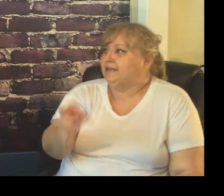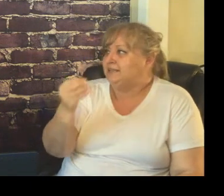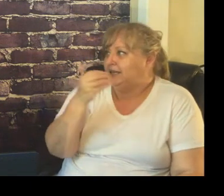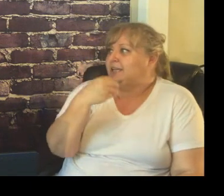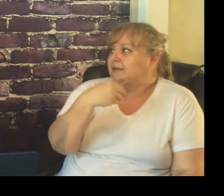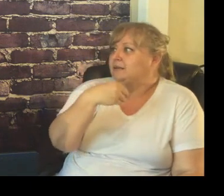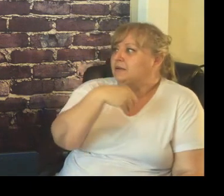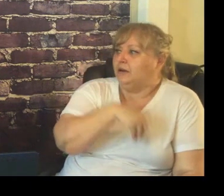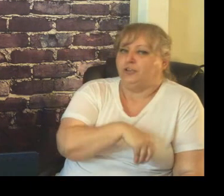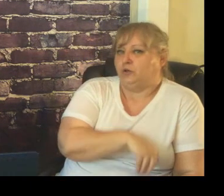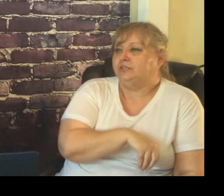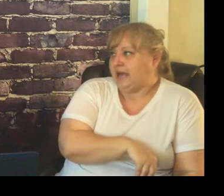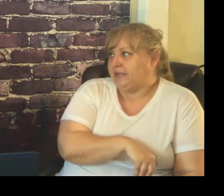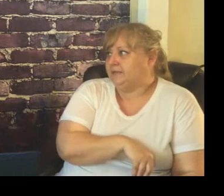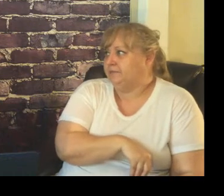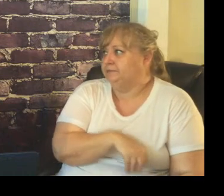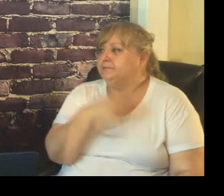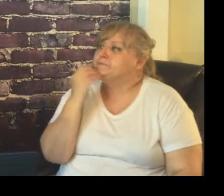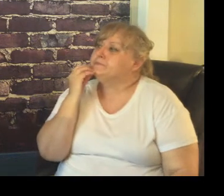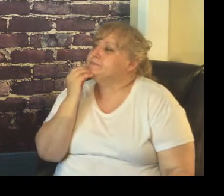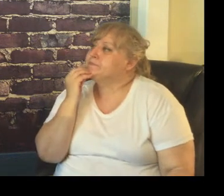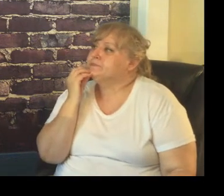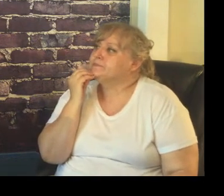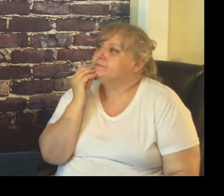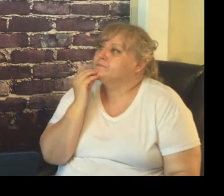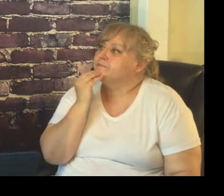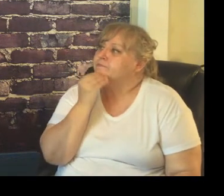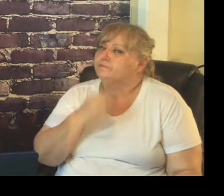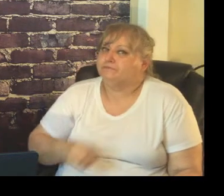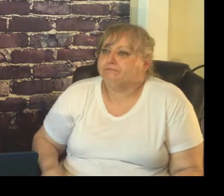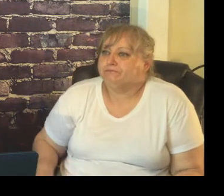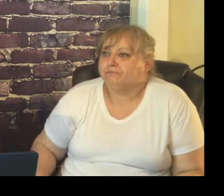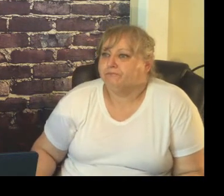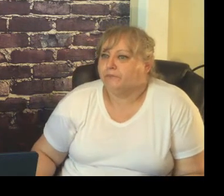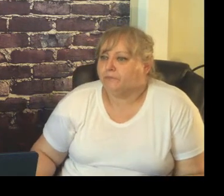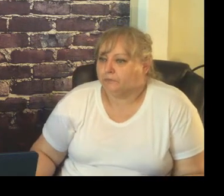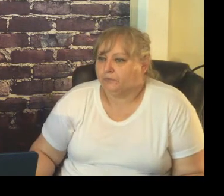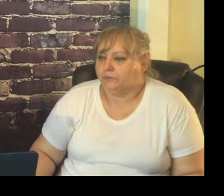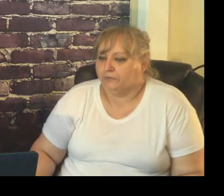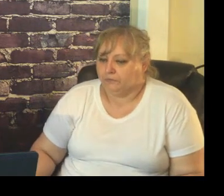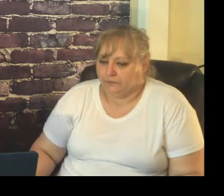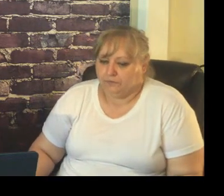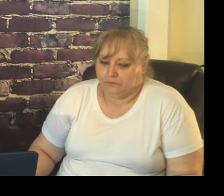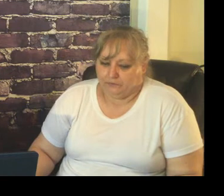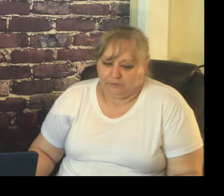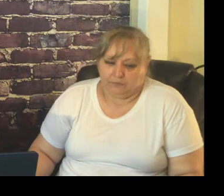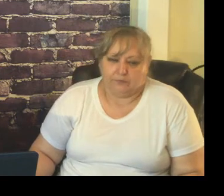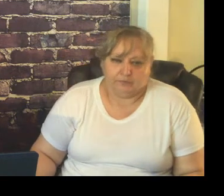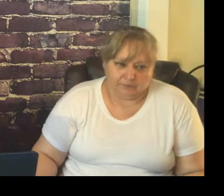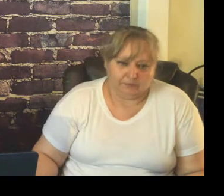this kid on your side I mean sometimes if you really want them to have to buy in you're going to have to do